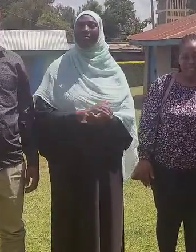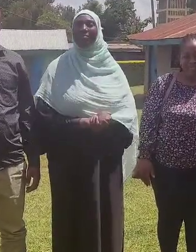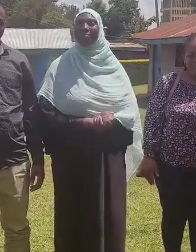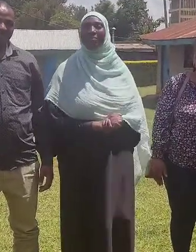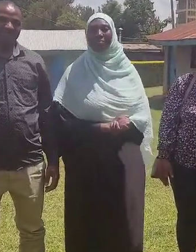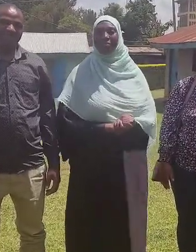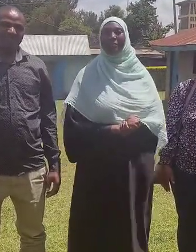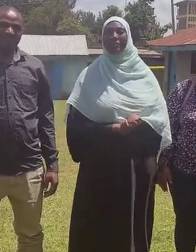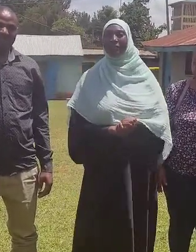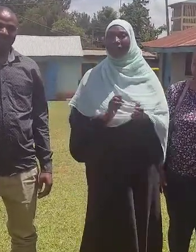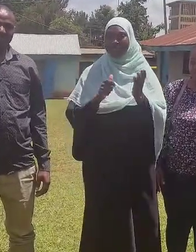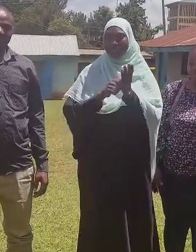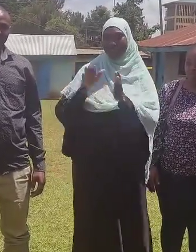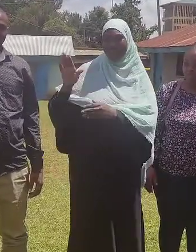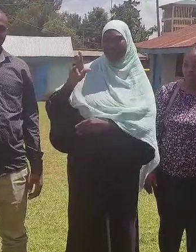My name is Peter Nduna.